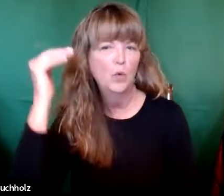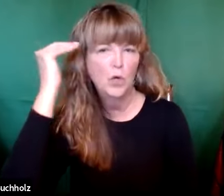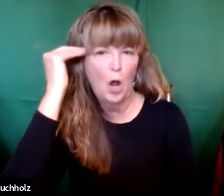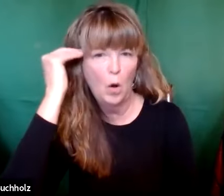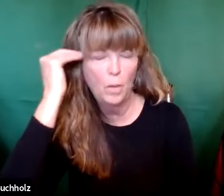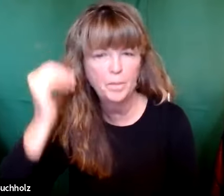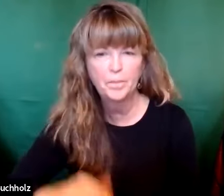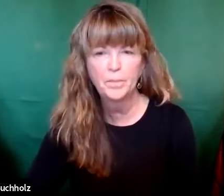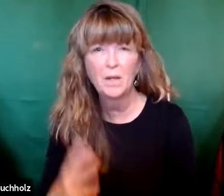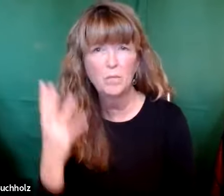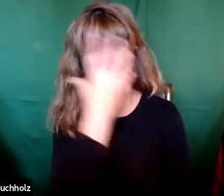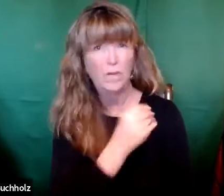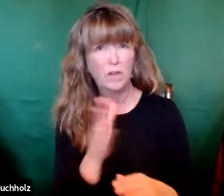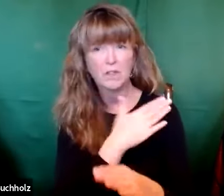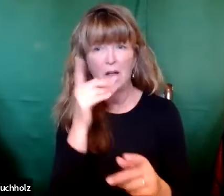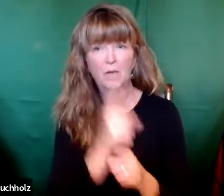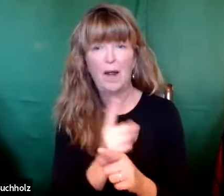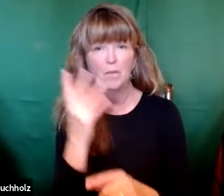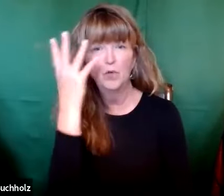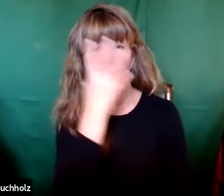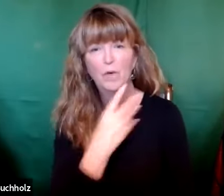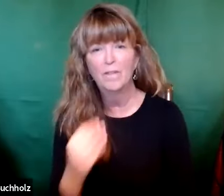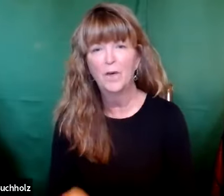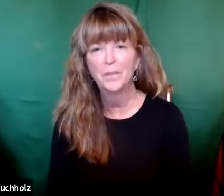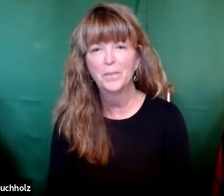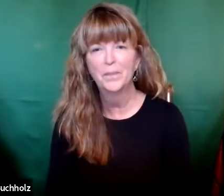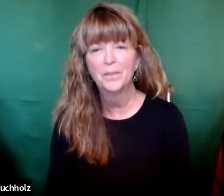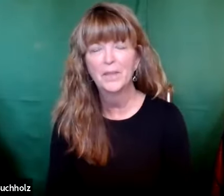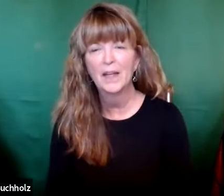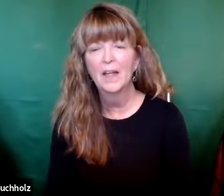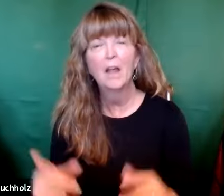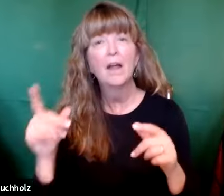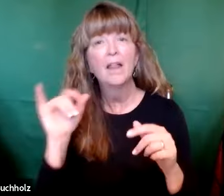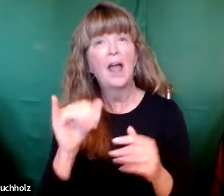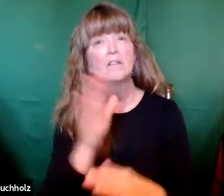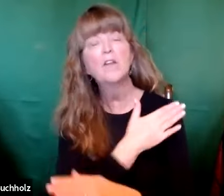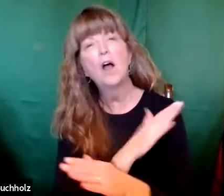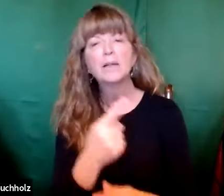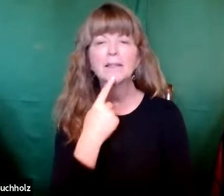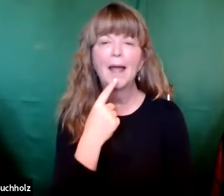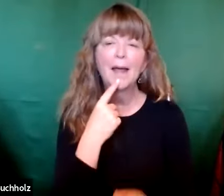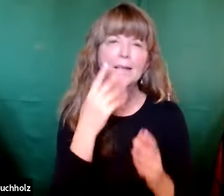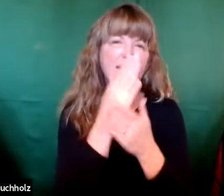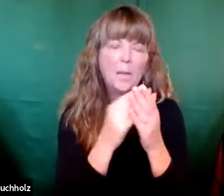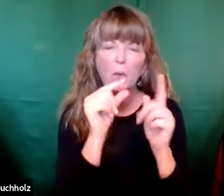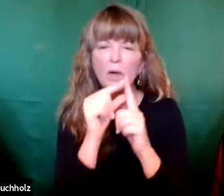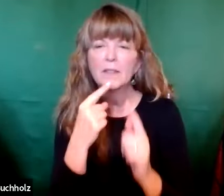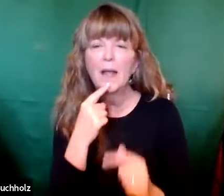afterwards. She'll be singing us this song, Mary, did you know? And it's a beautiful song. That song